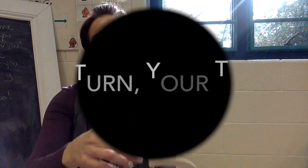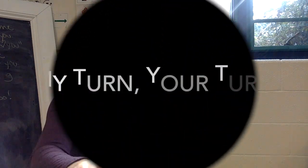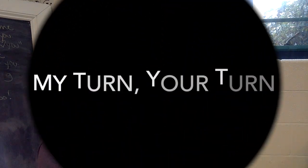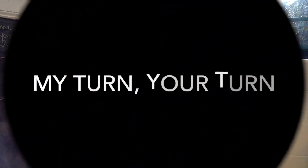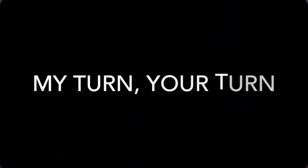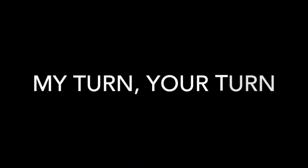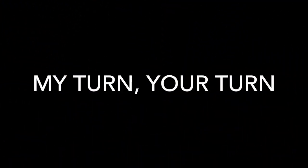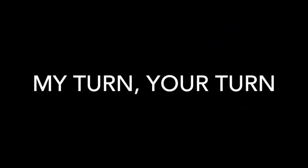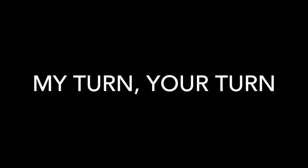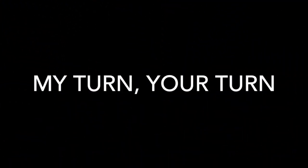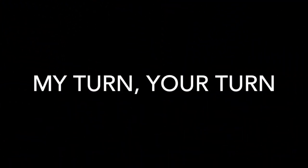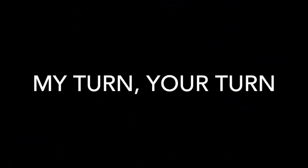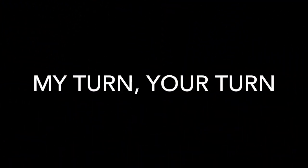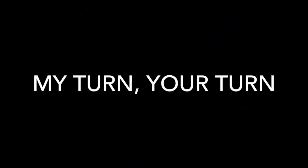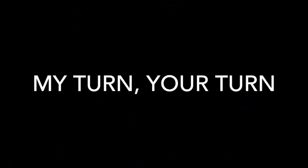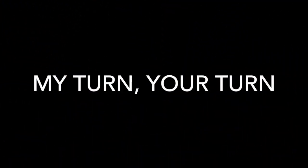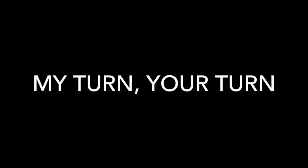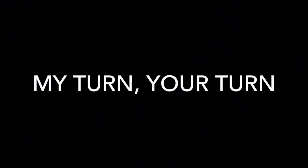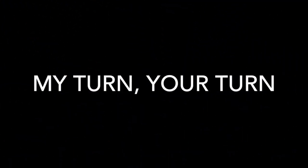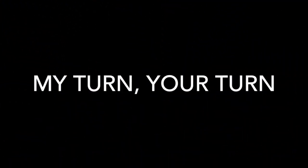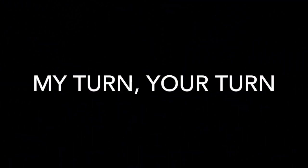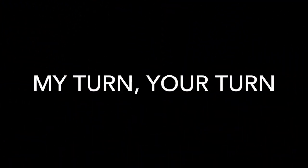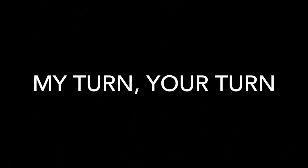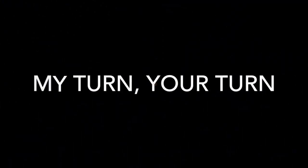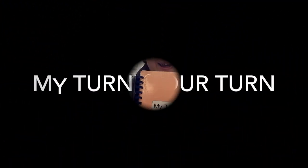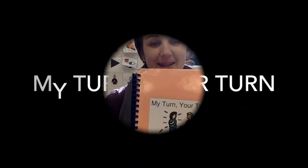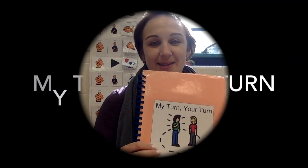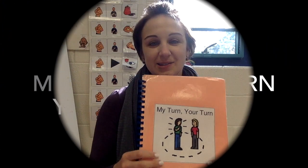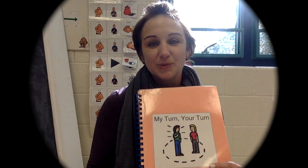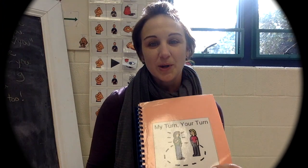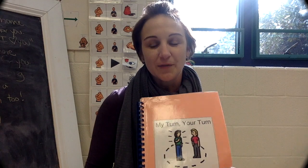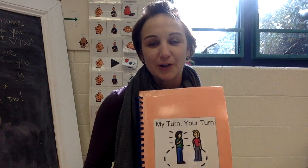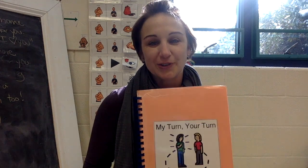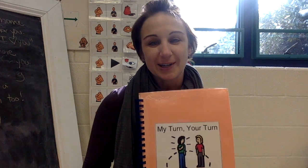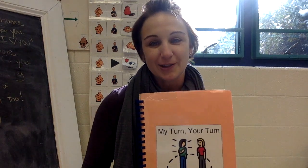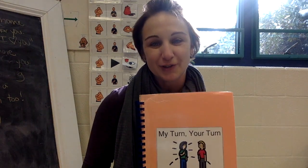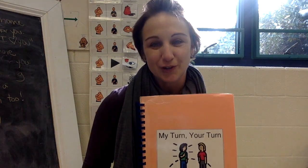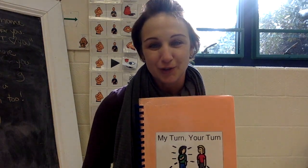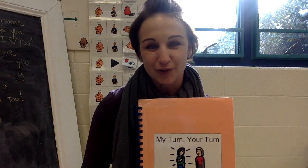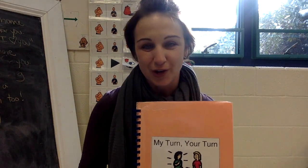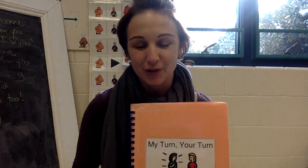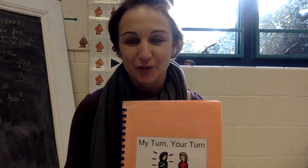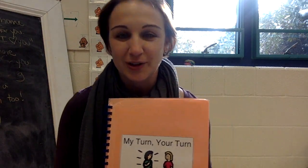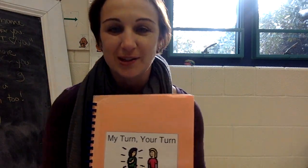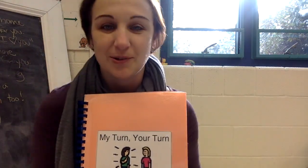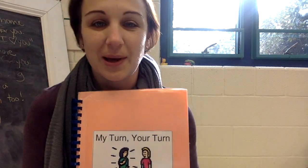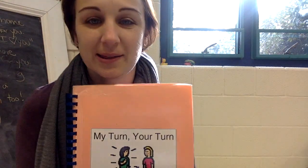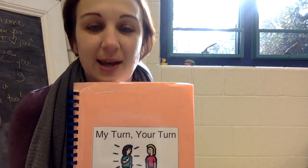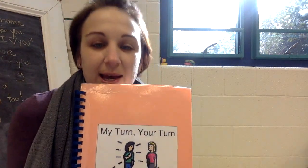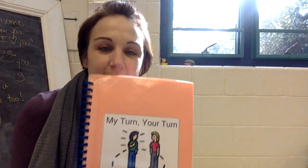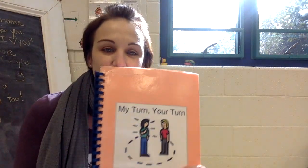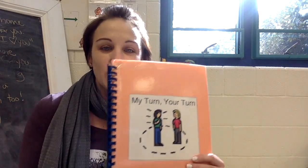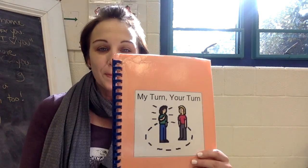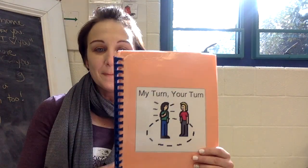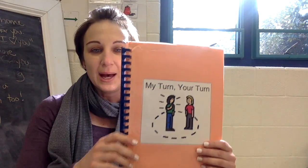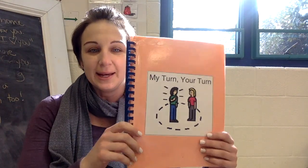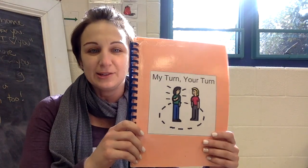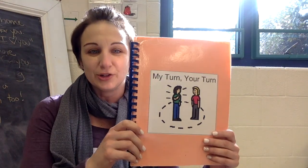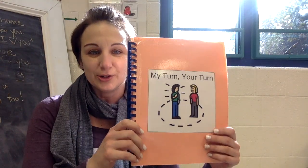our singing circle songs for this month. It's called My Turn,